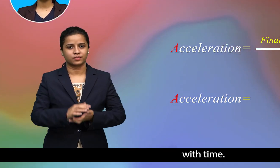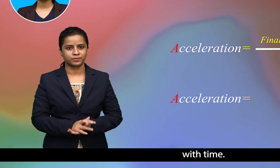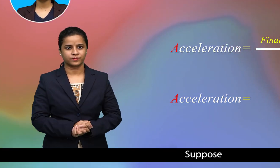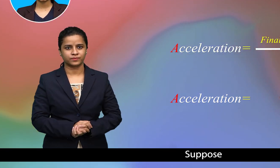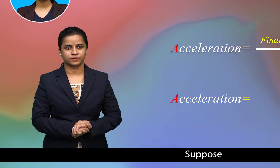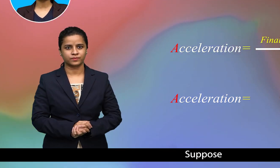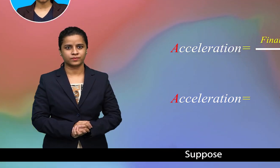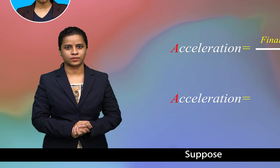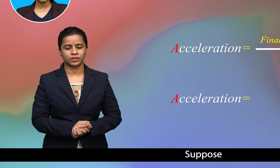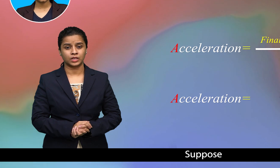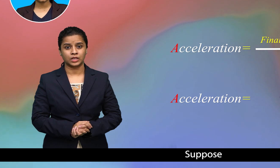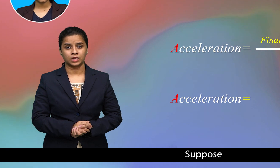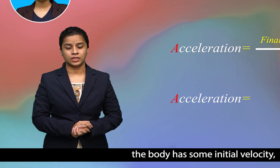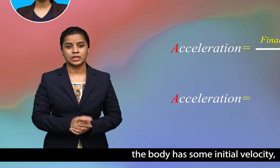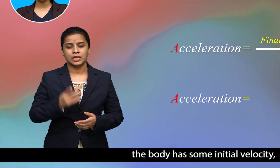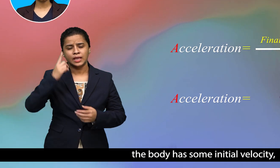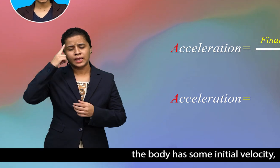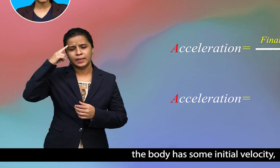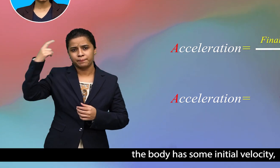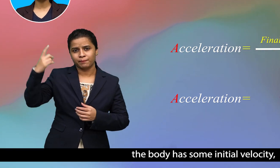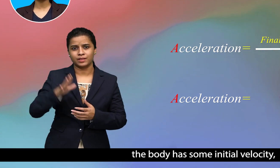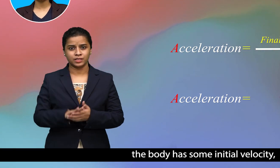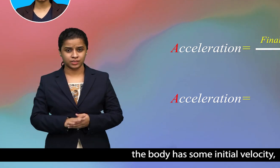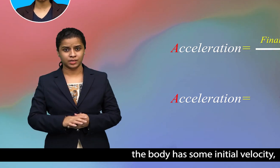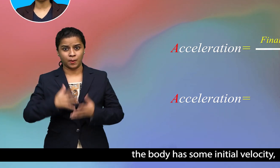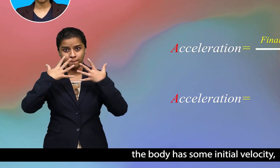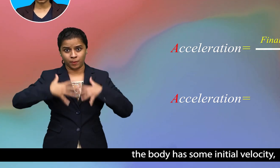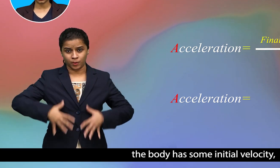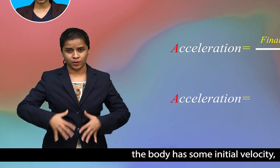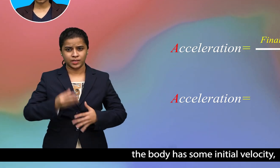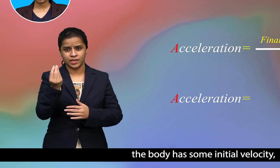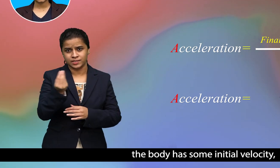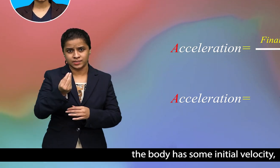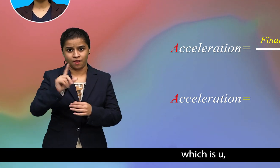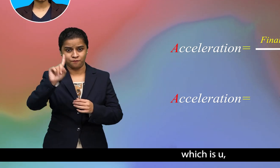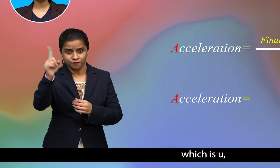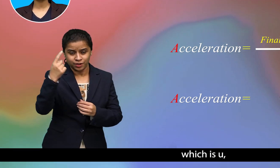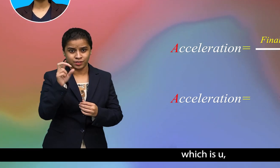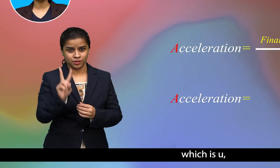suppose the body has some initial velocity which is u